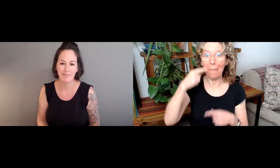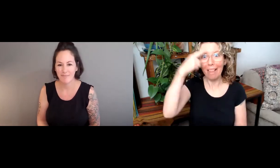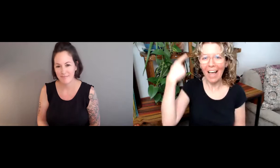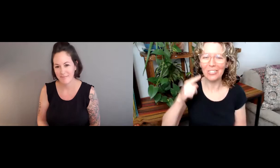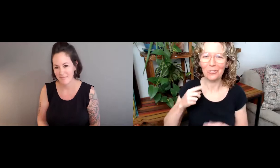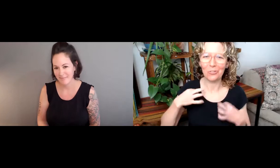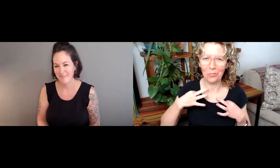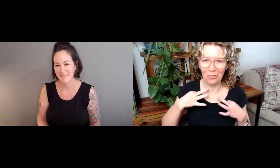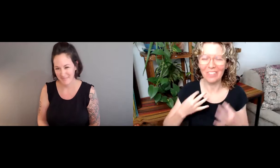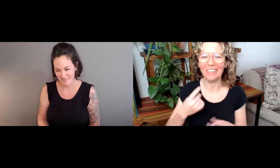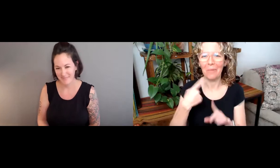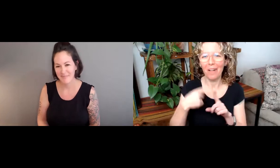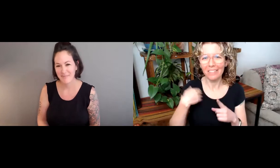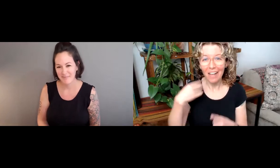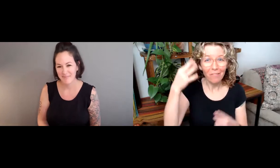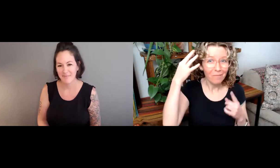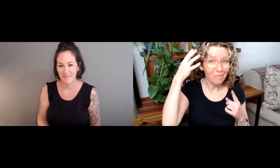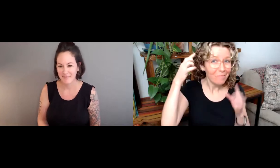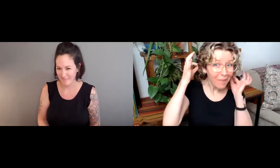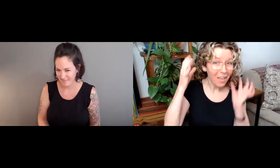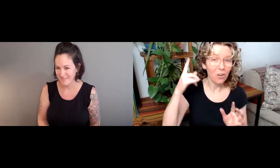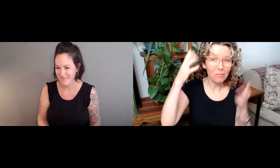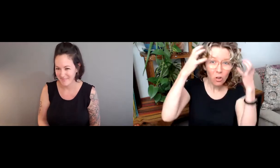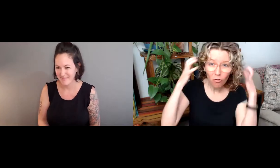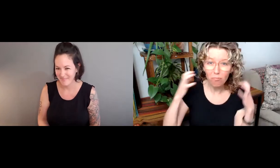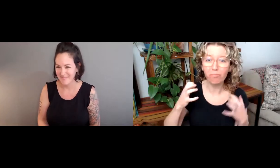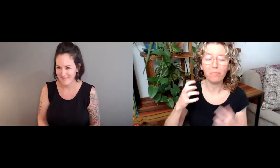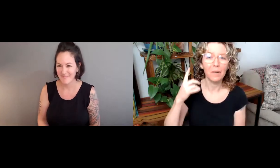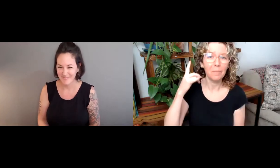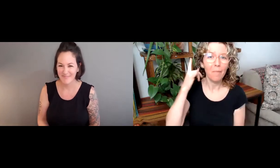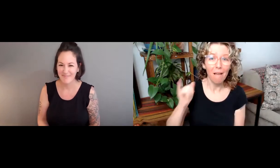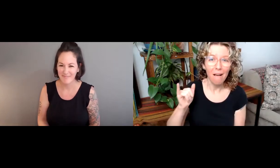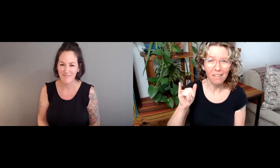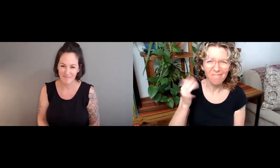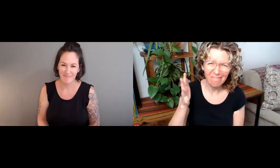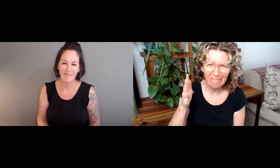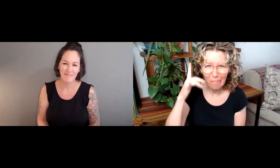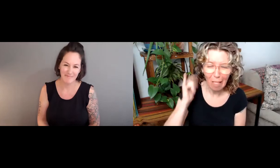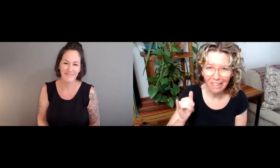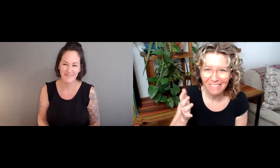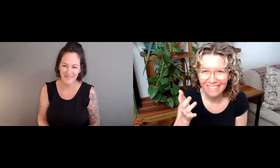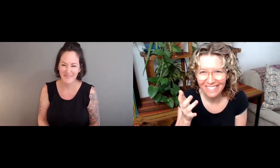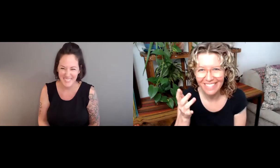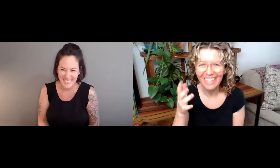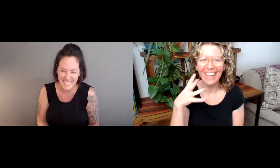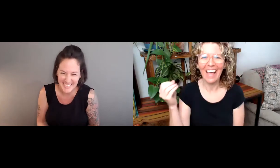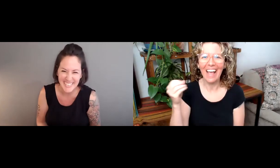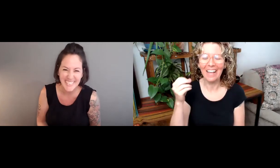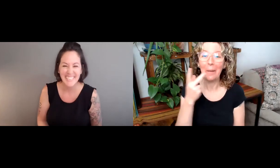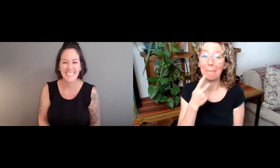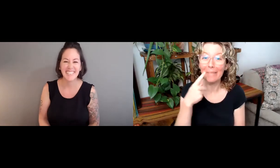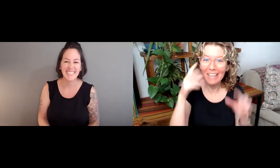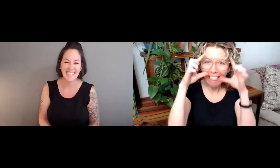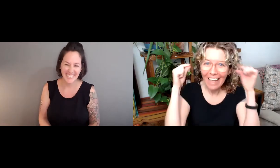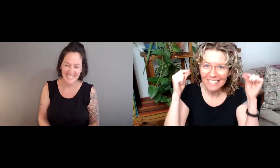Okino. I'm also wearing a black short sleeve shirt. I have medium made brown